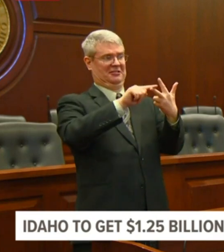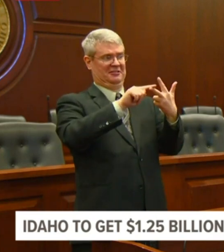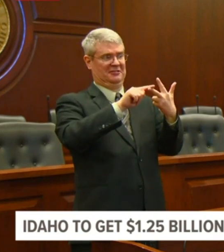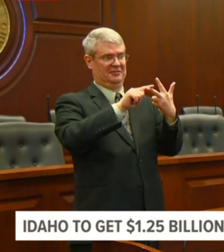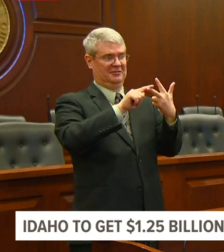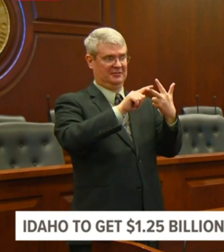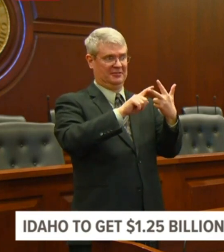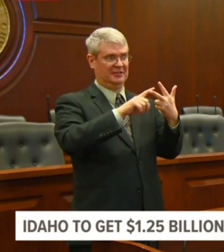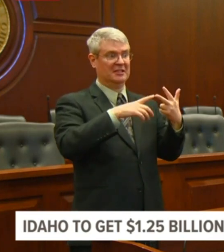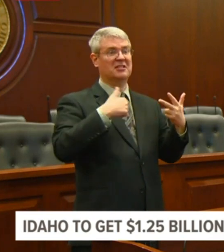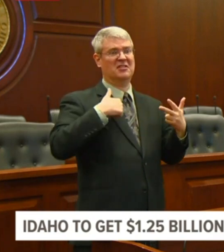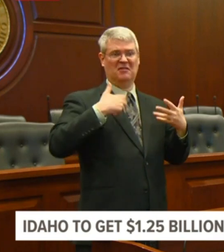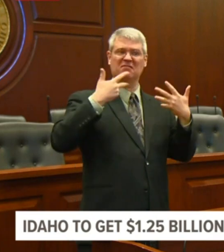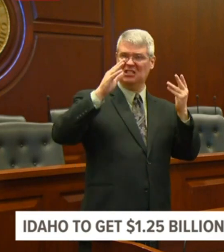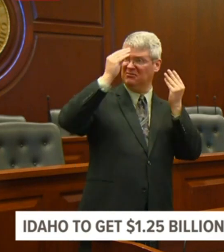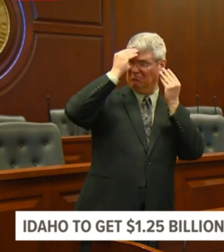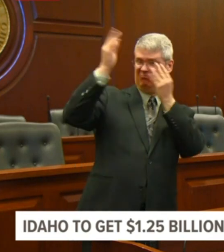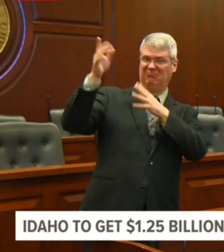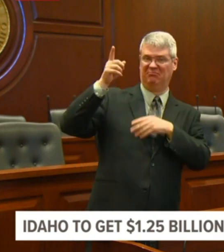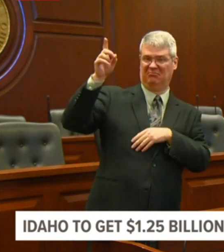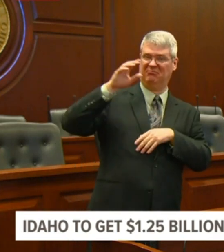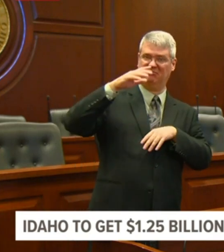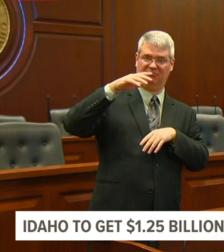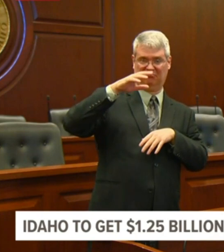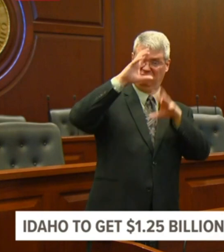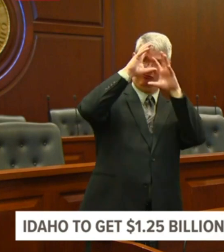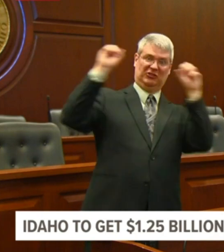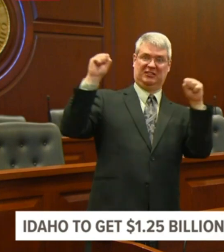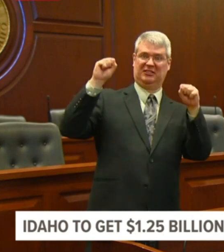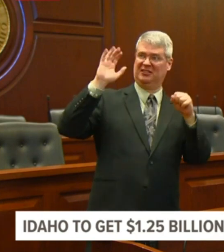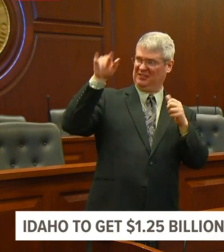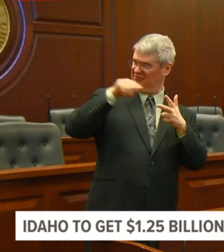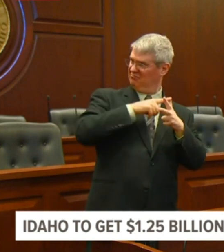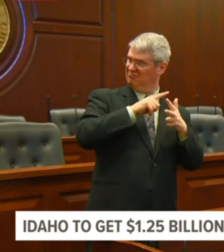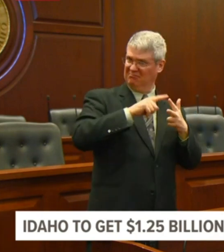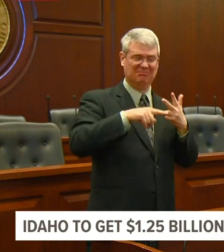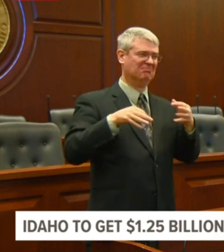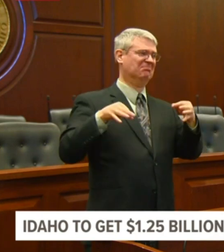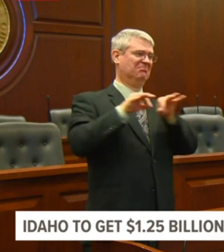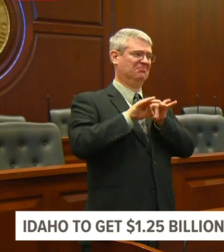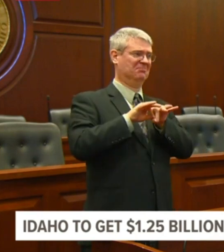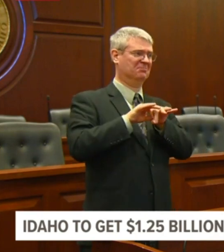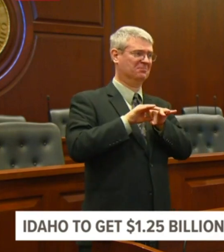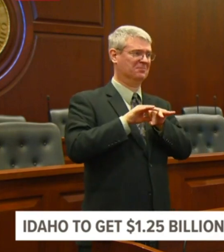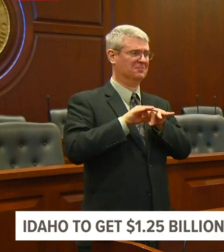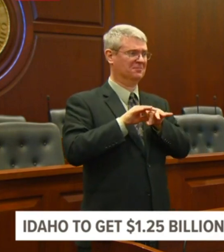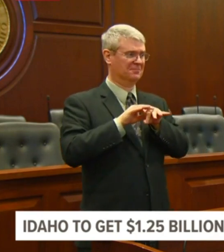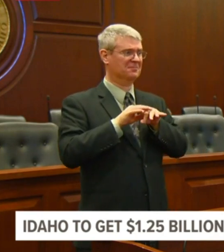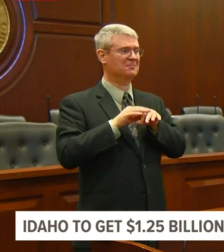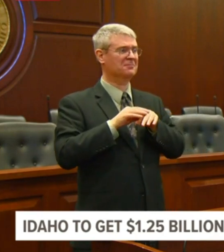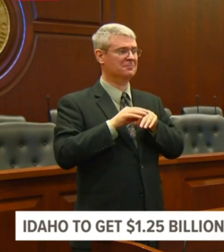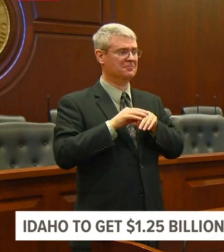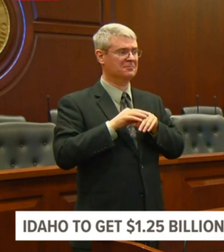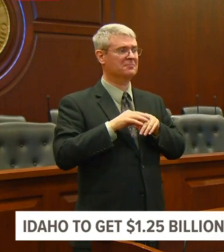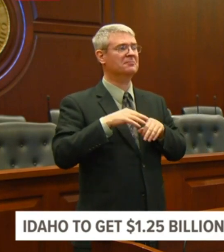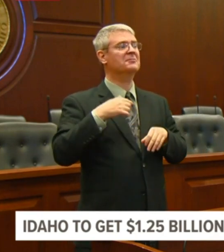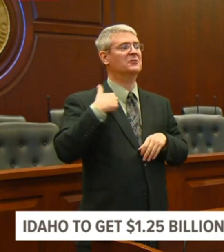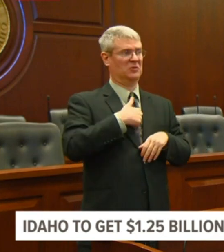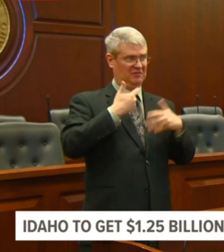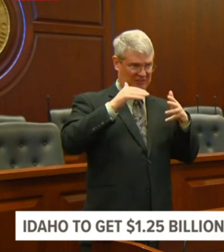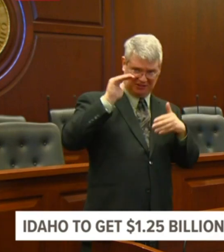through FEMA for more ventilators, and that